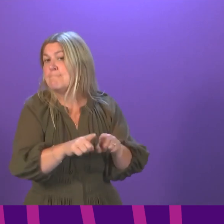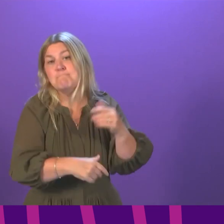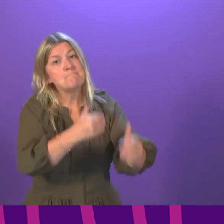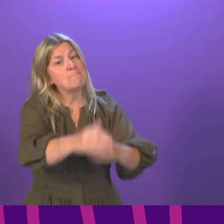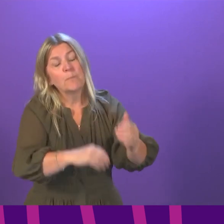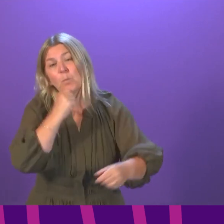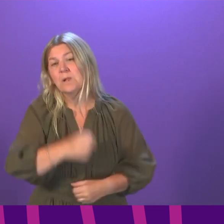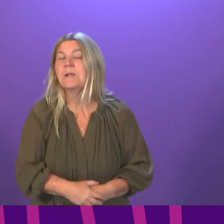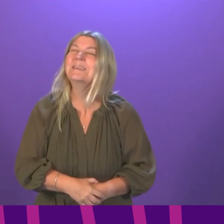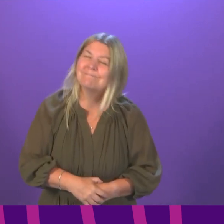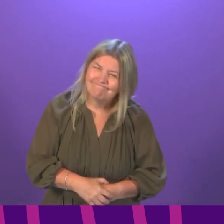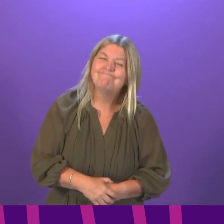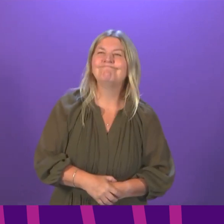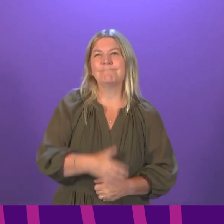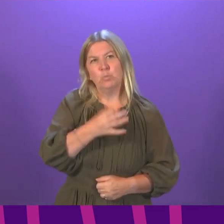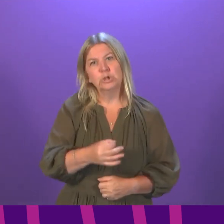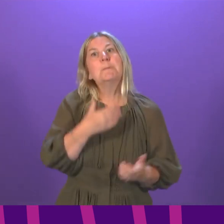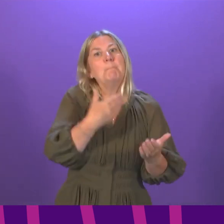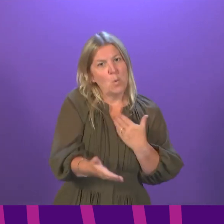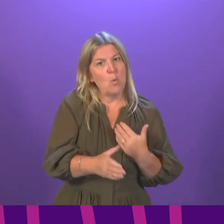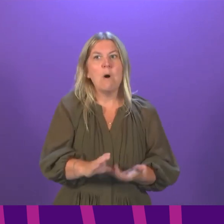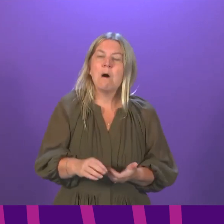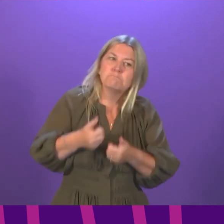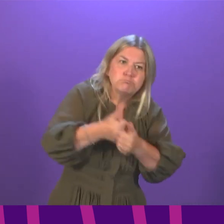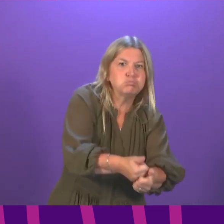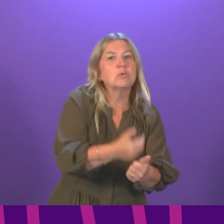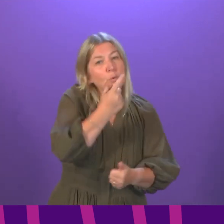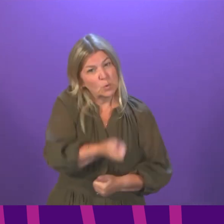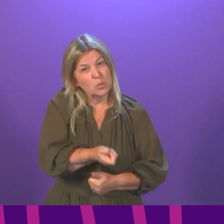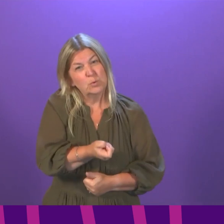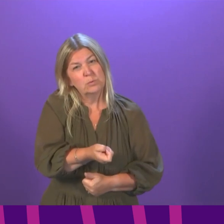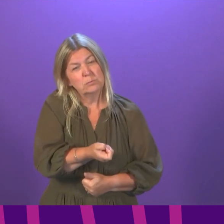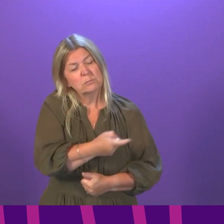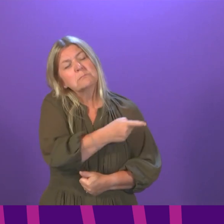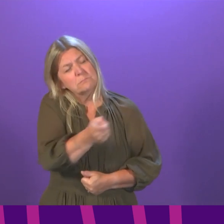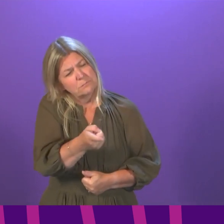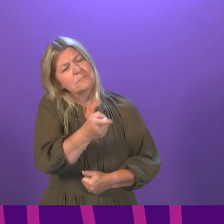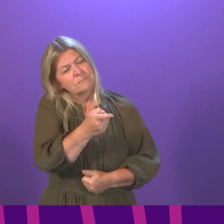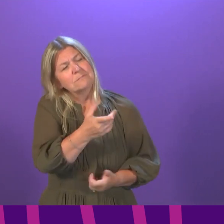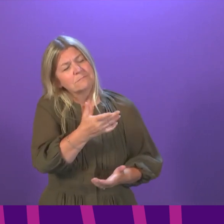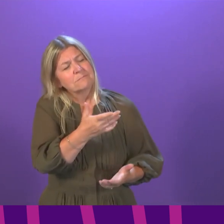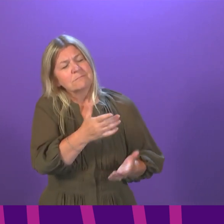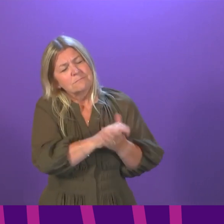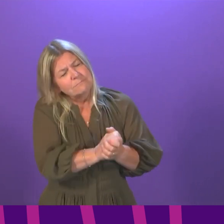while I wish it could be more, because they deserve as much as we could ever give them, we have also given our hard-working NHS